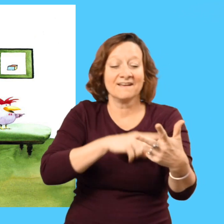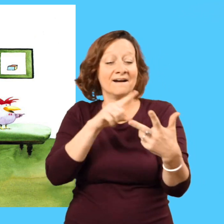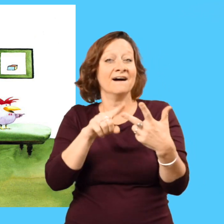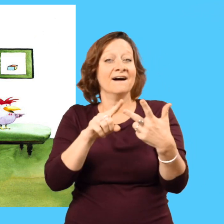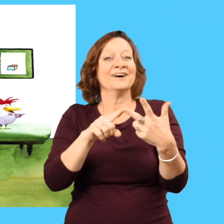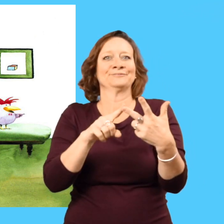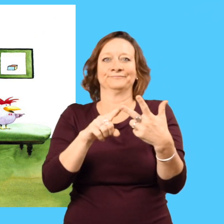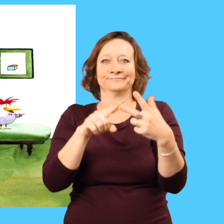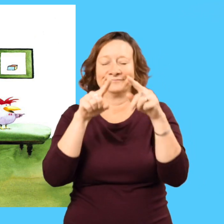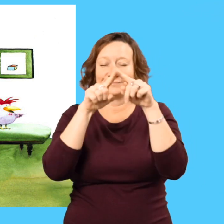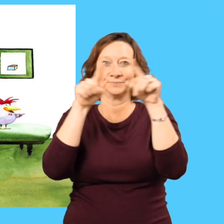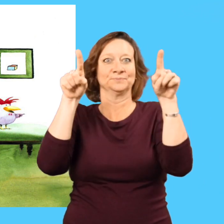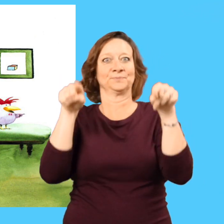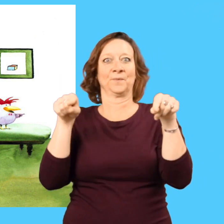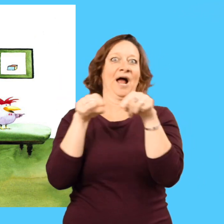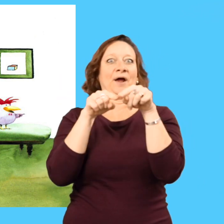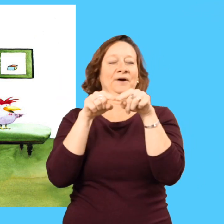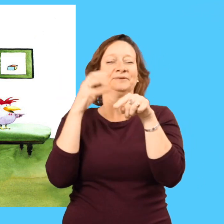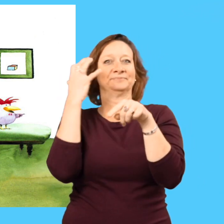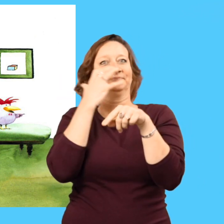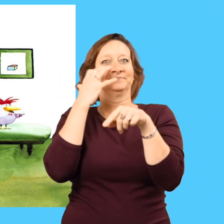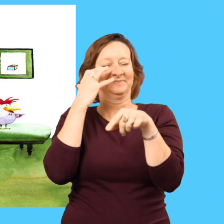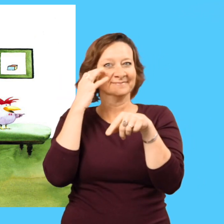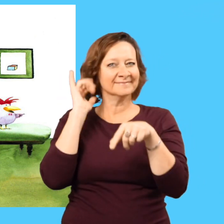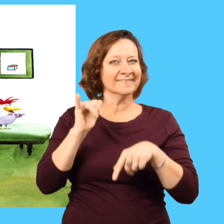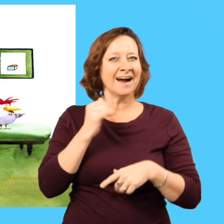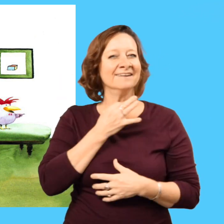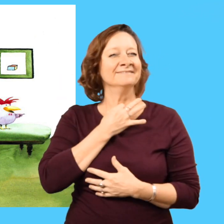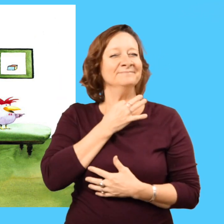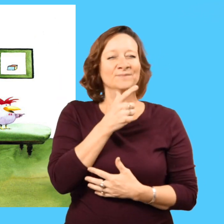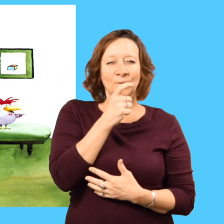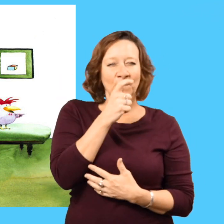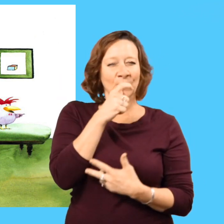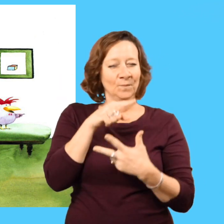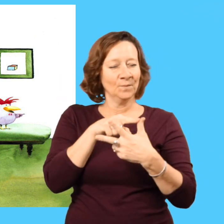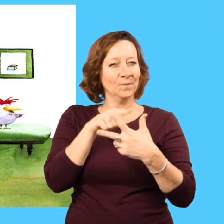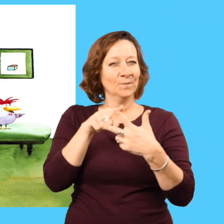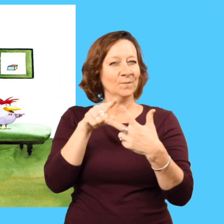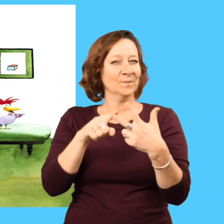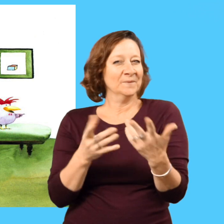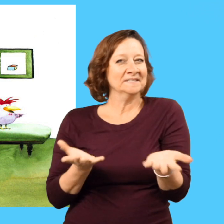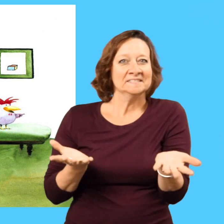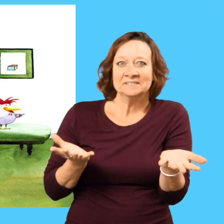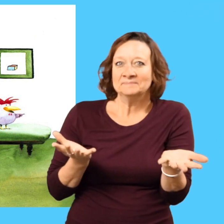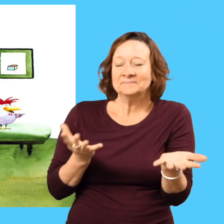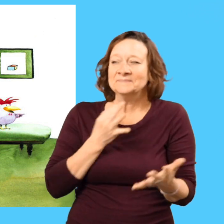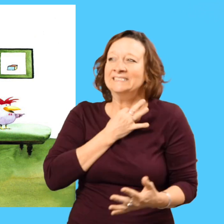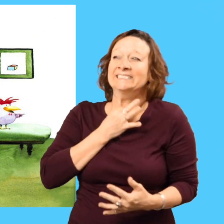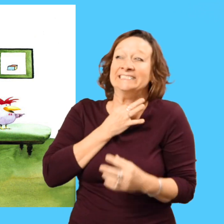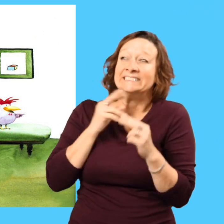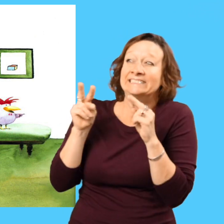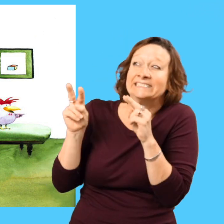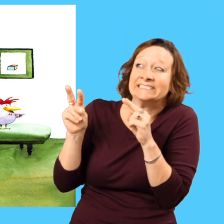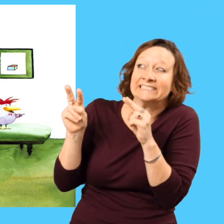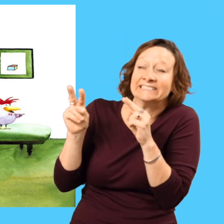The third, square with straight sides. They wondered who the king would choose to make a princess.